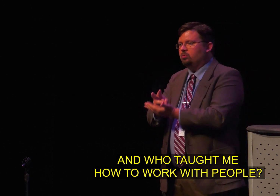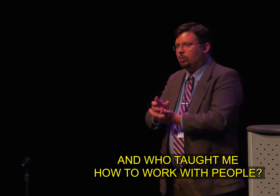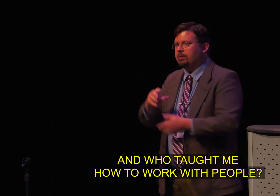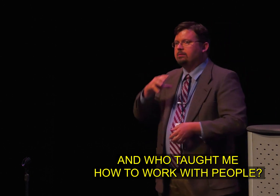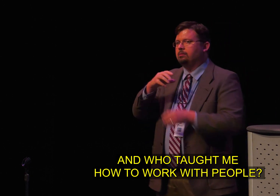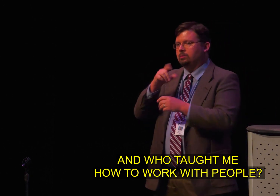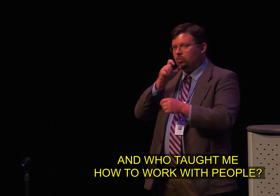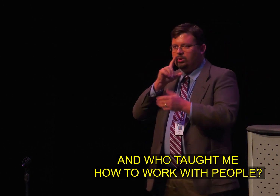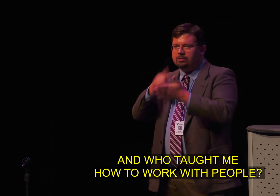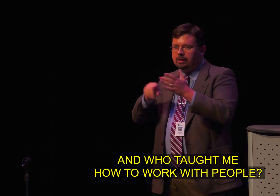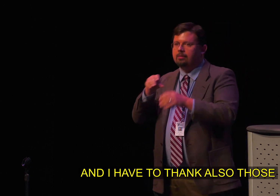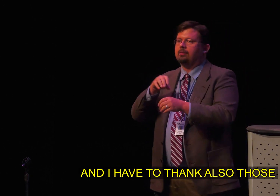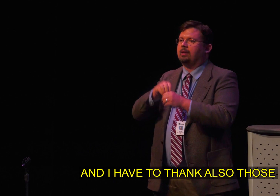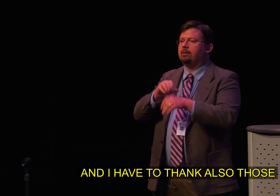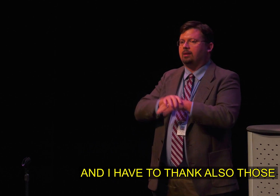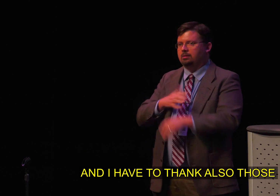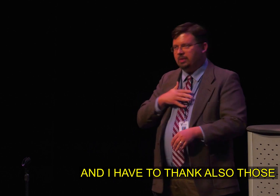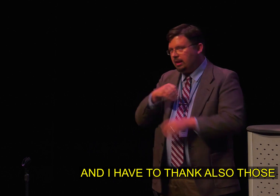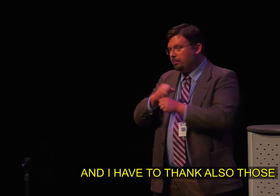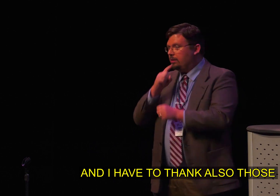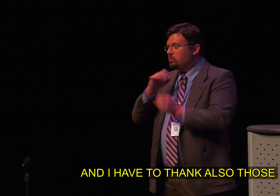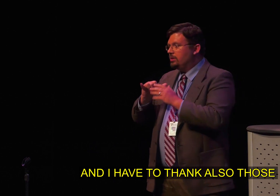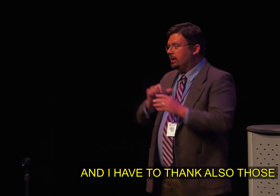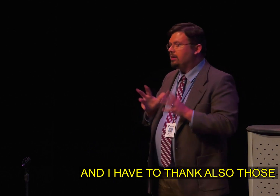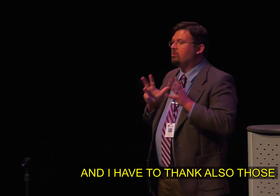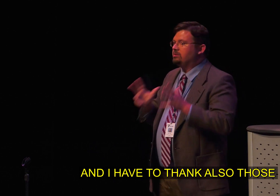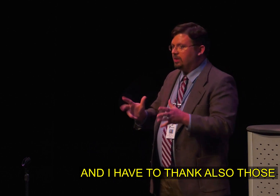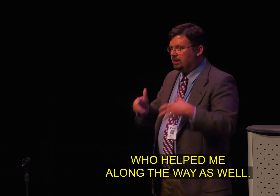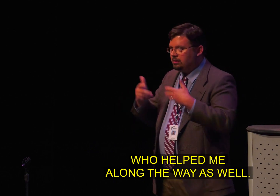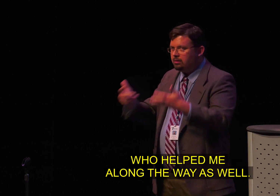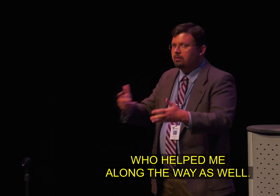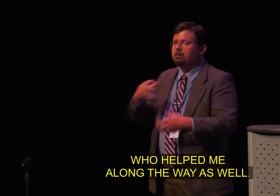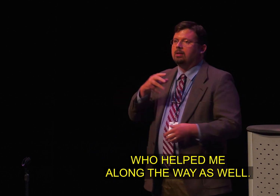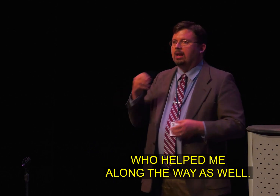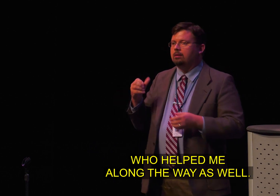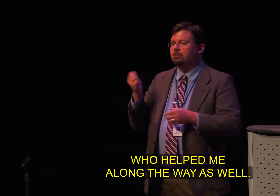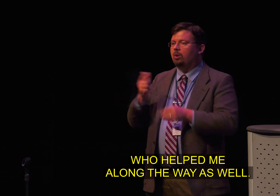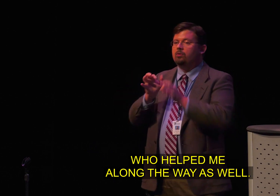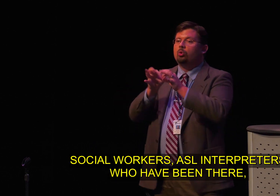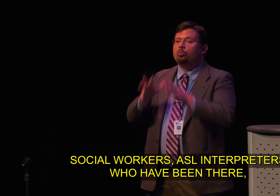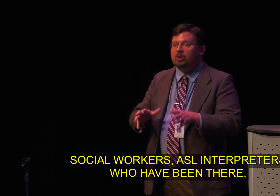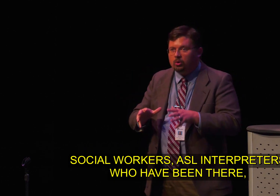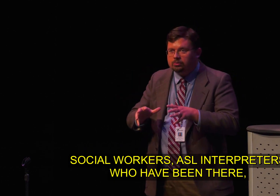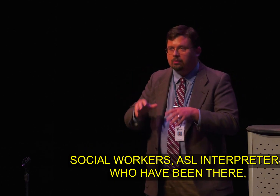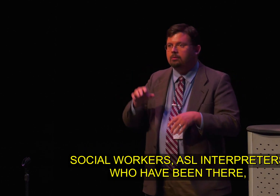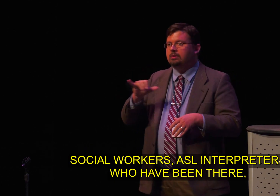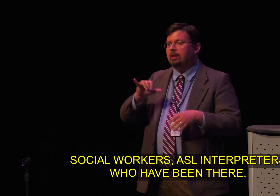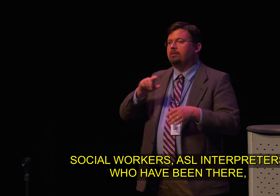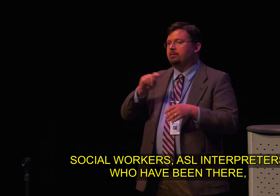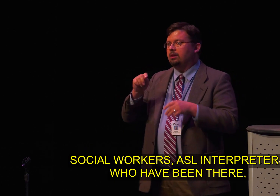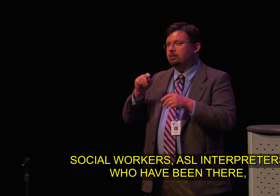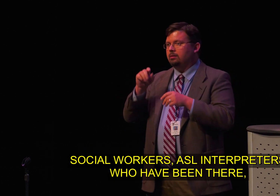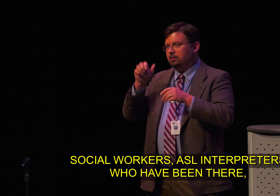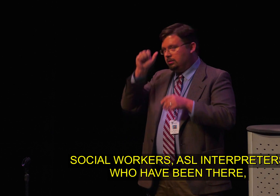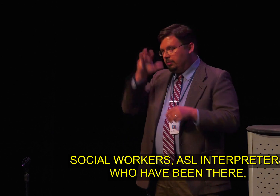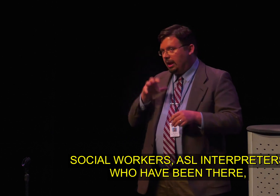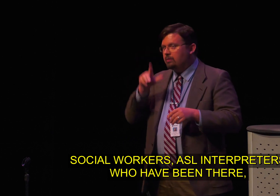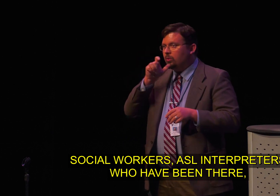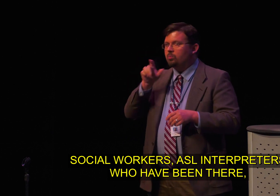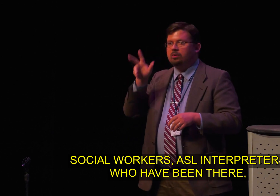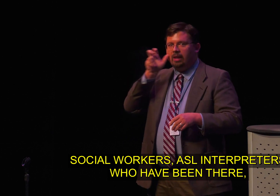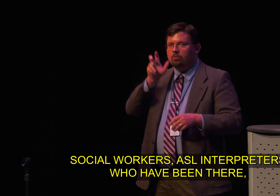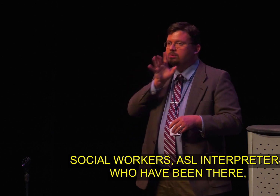to work with people. And I have to thank also those who helped me along the way as well, social workers, ASL